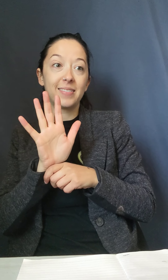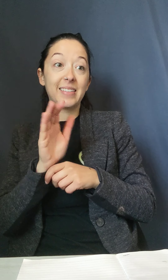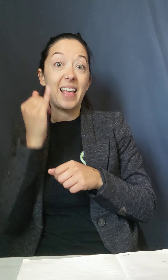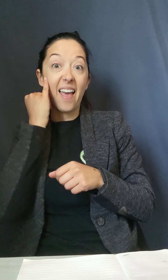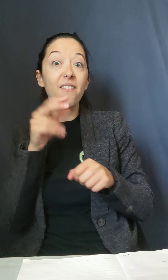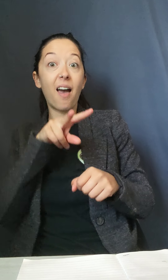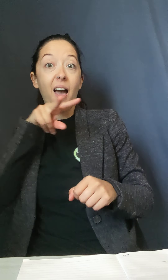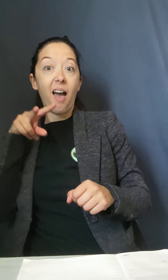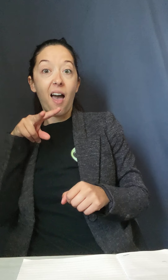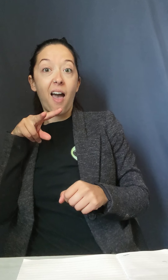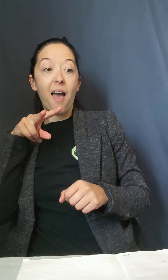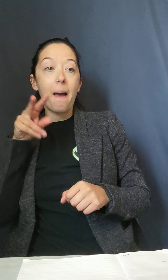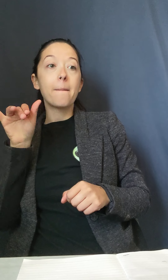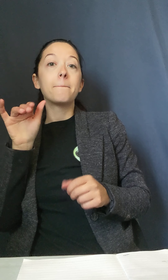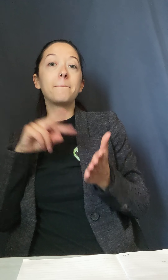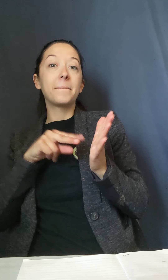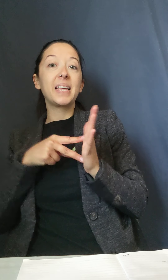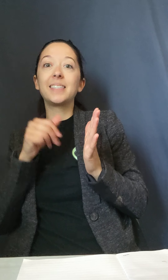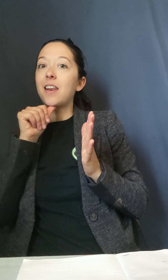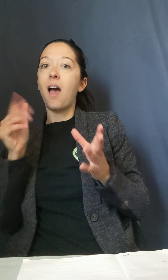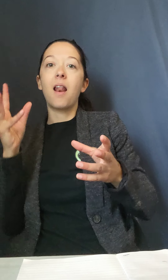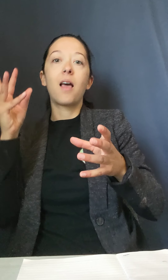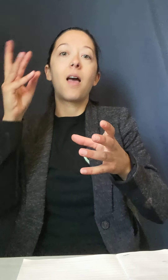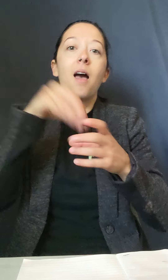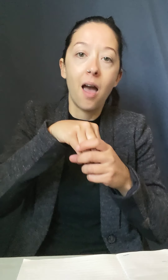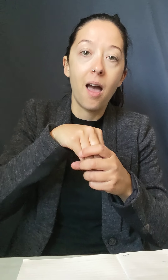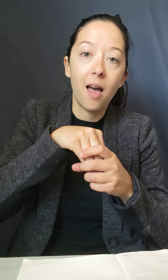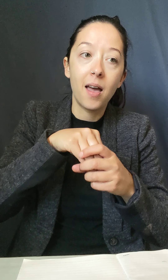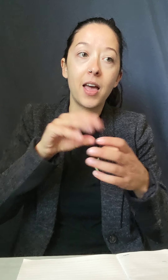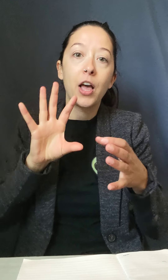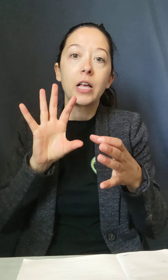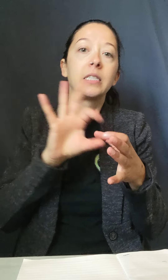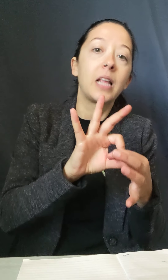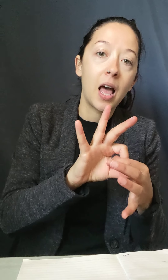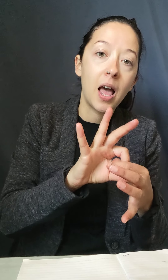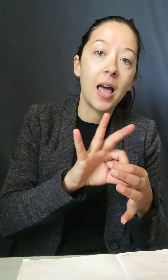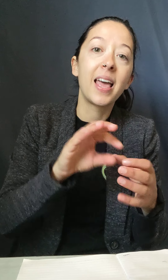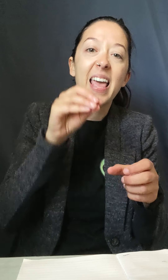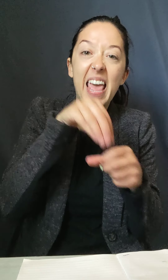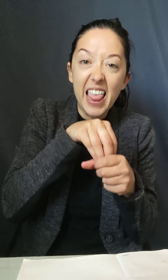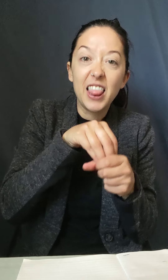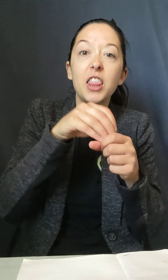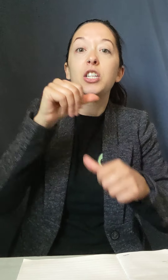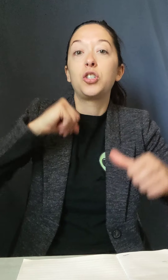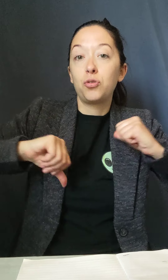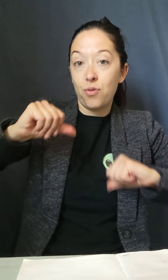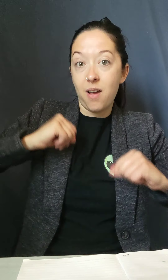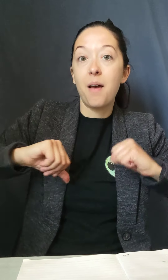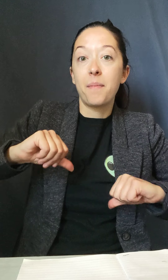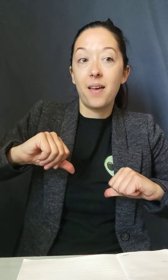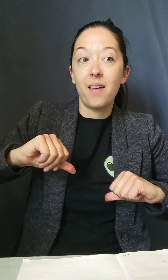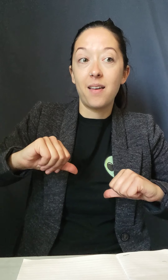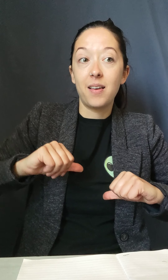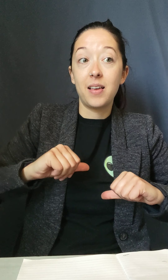emotionally react to what they're doing. And that's how they win. That's how they get you is when they get you to emotionally